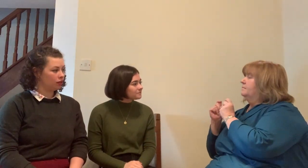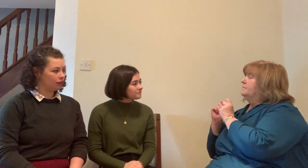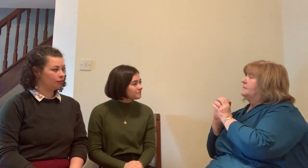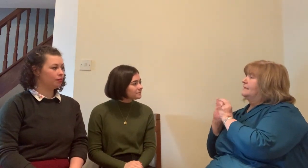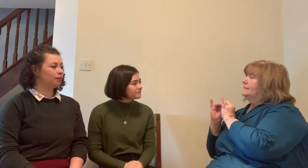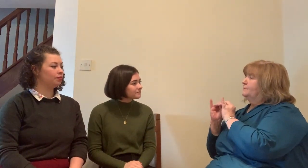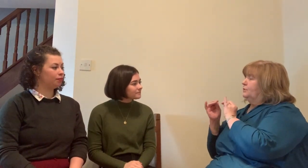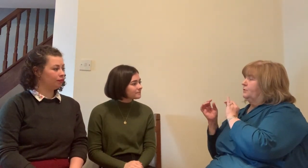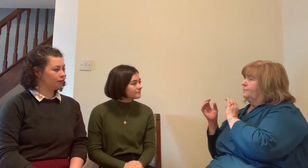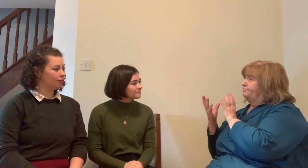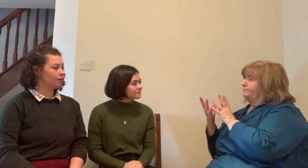laughing you're so funny